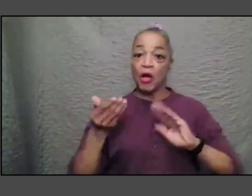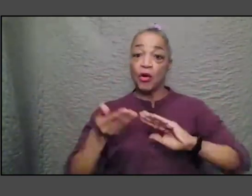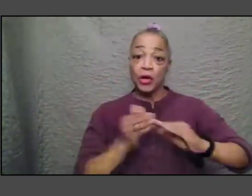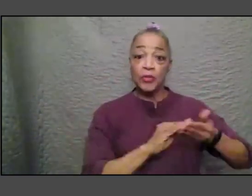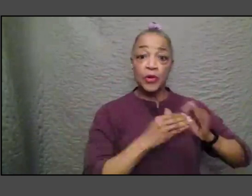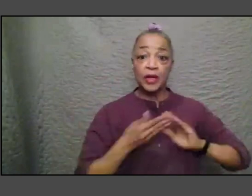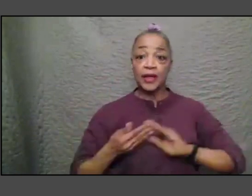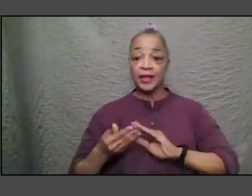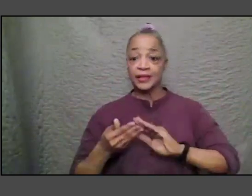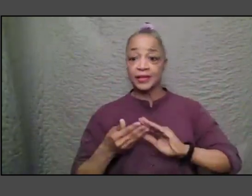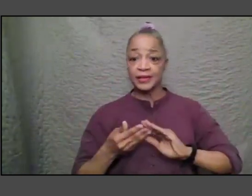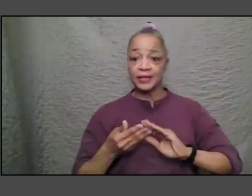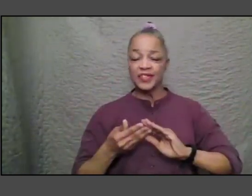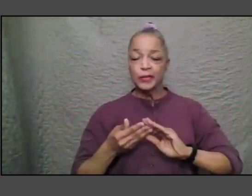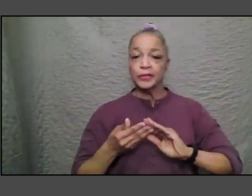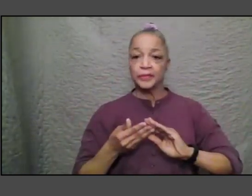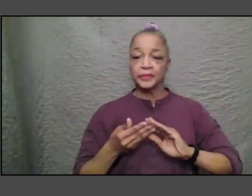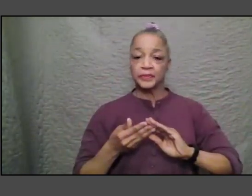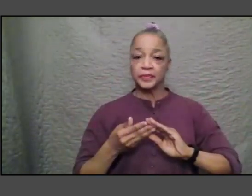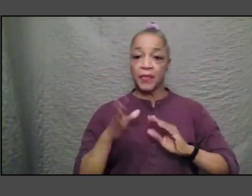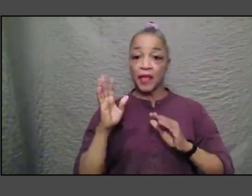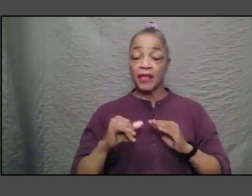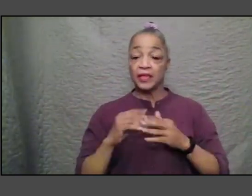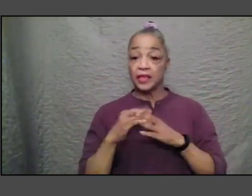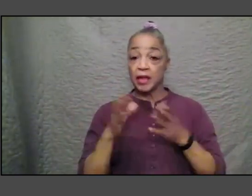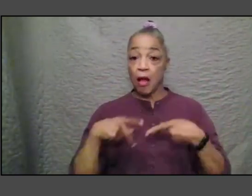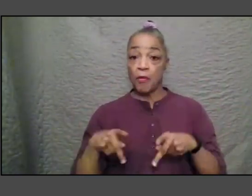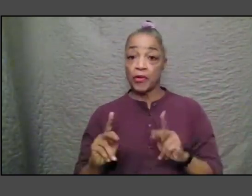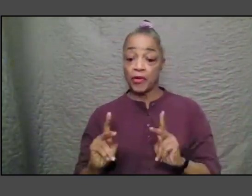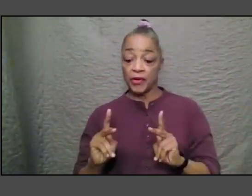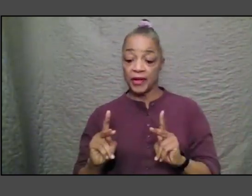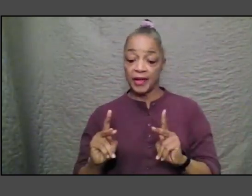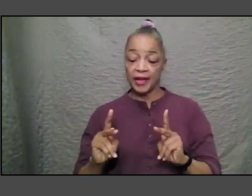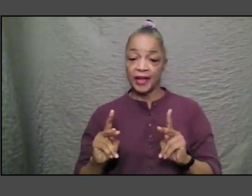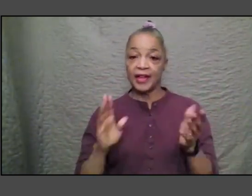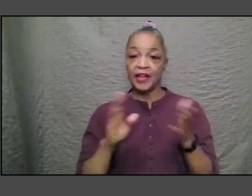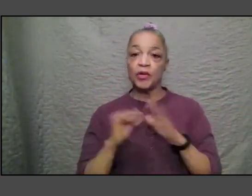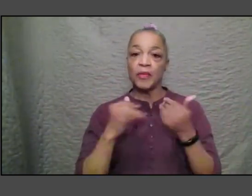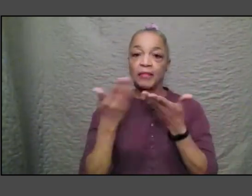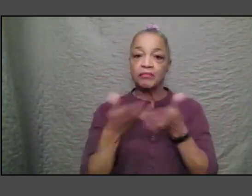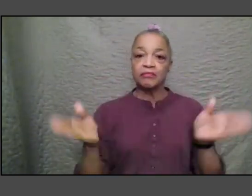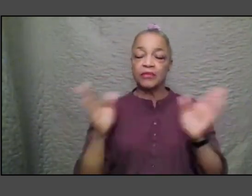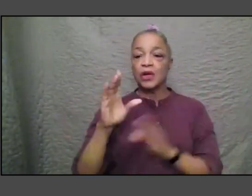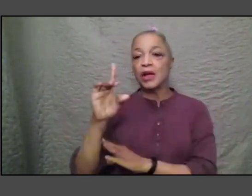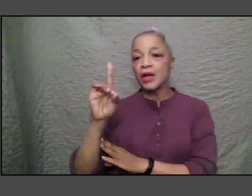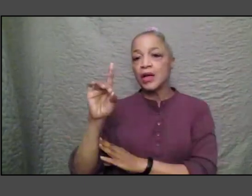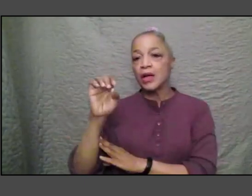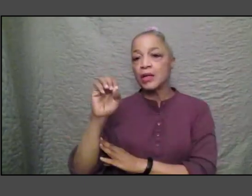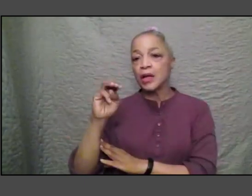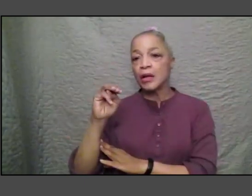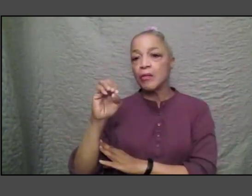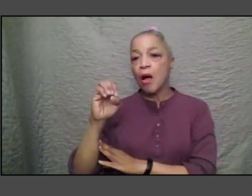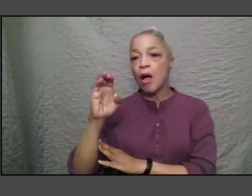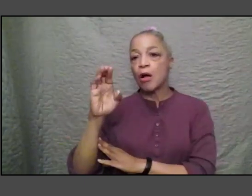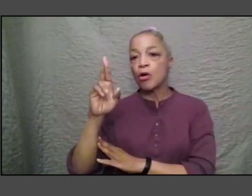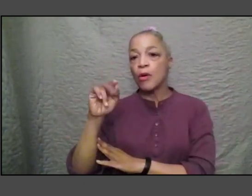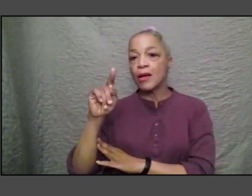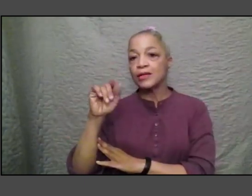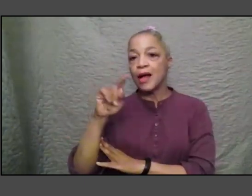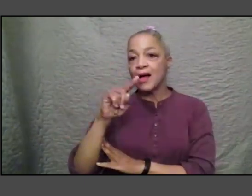way this is really an opportunity to sort of democratize the work we do to make it more accessible but to